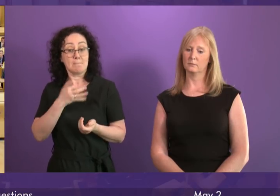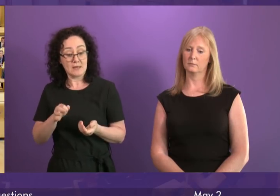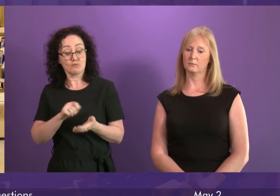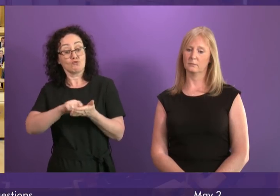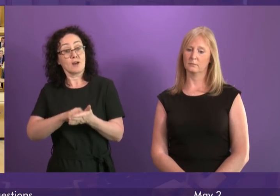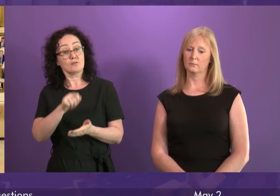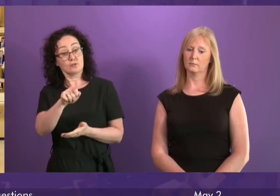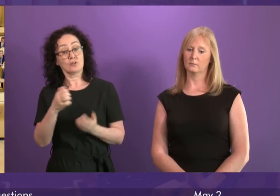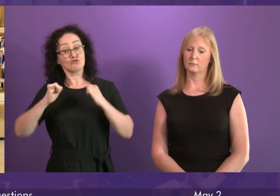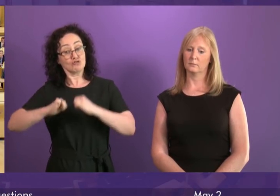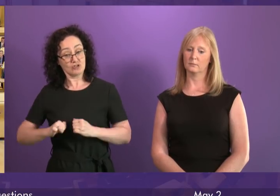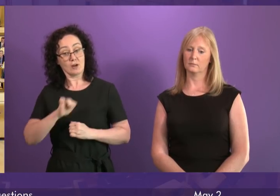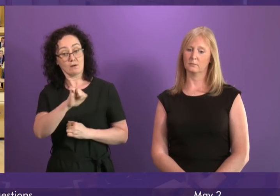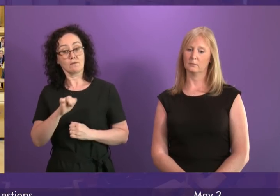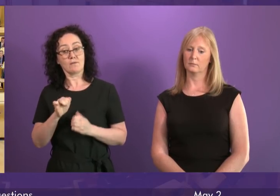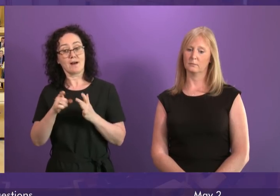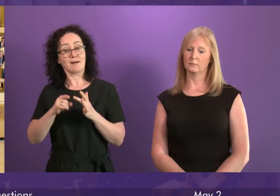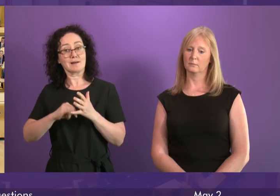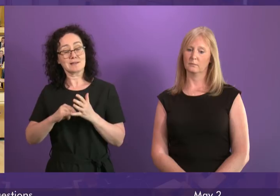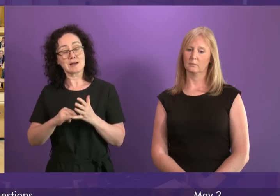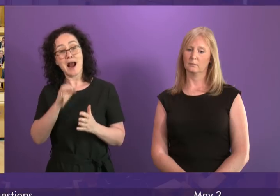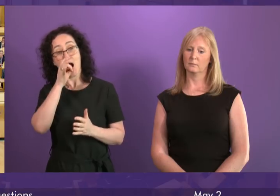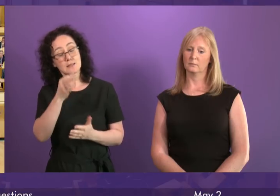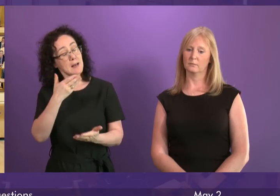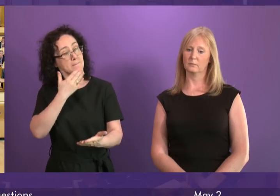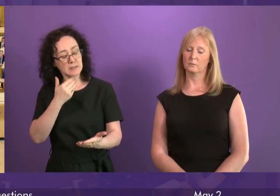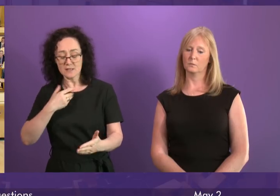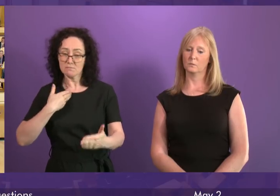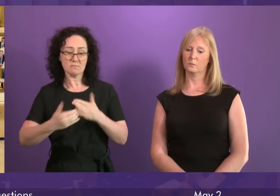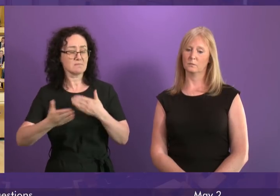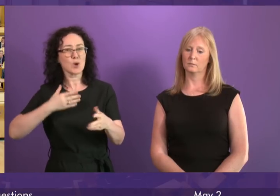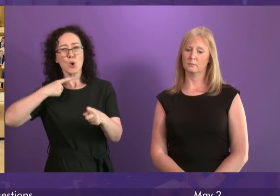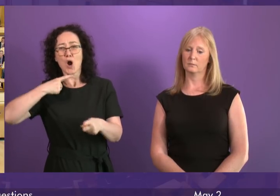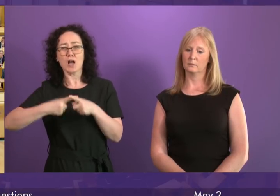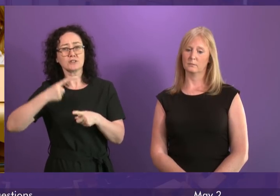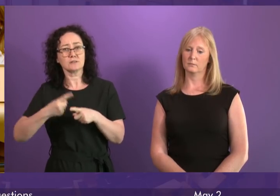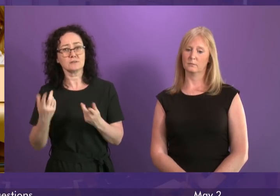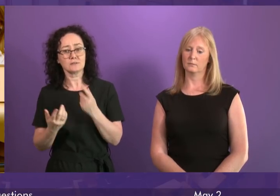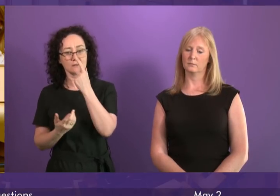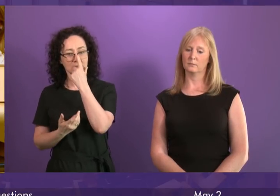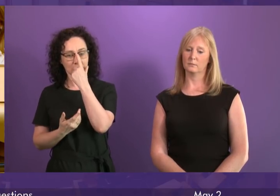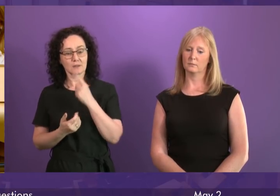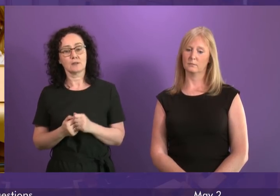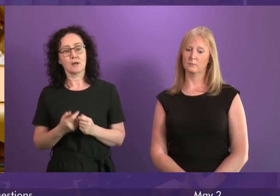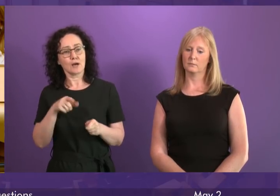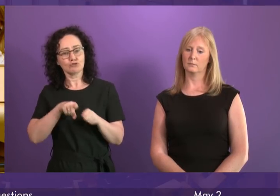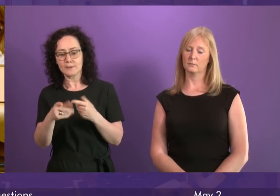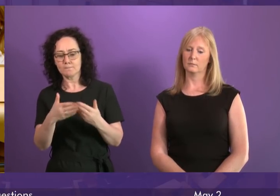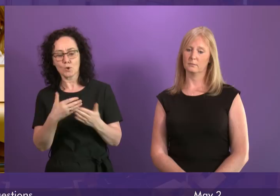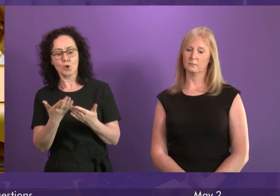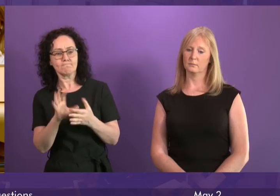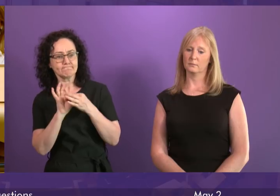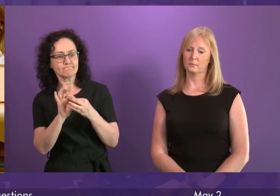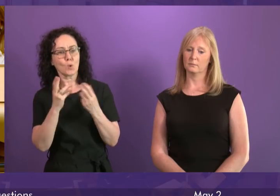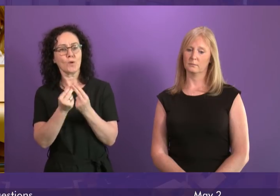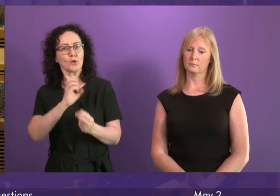today asking them to seek an urgent resolution to this dispute in partnership with the Board and the Trade Union. I understand